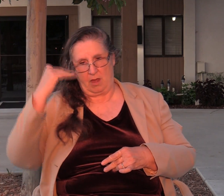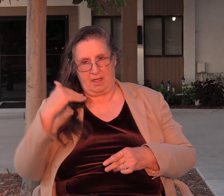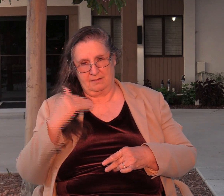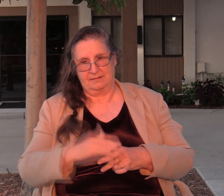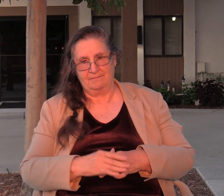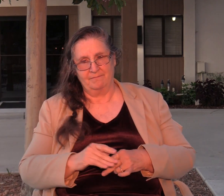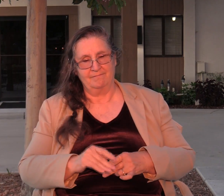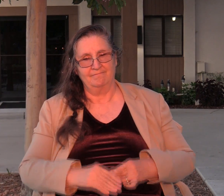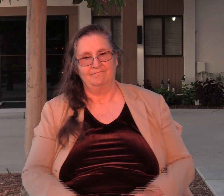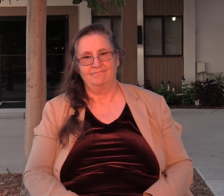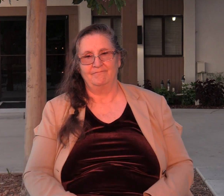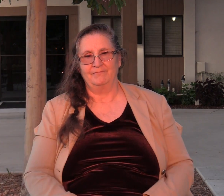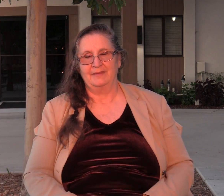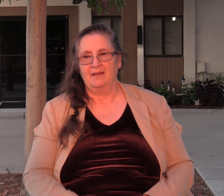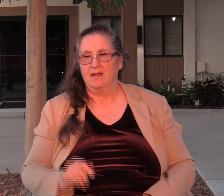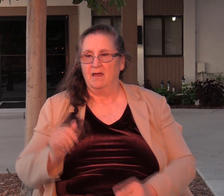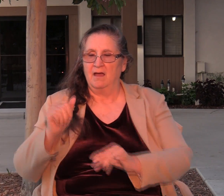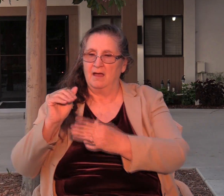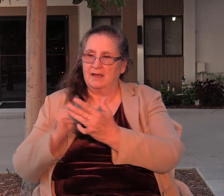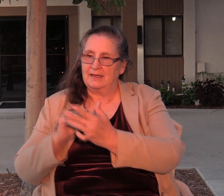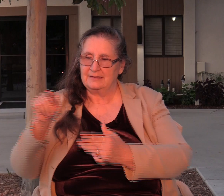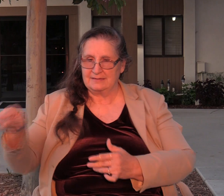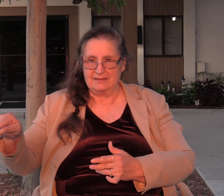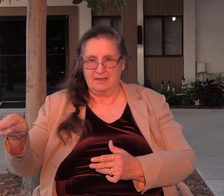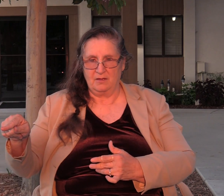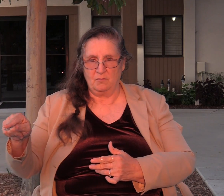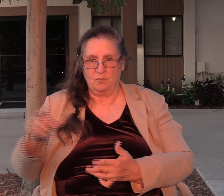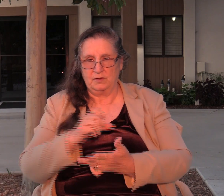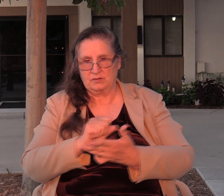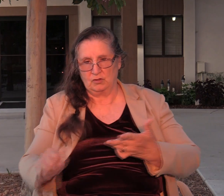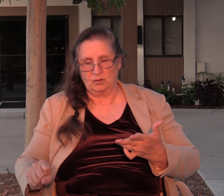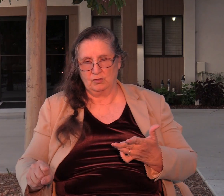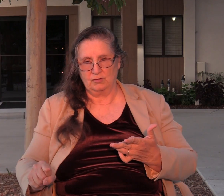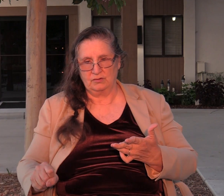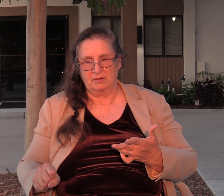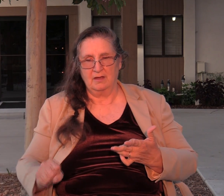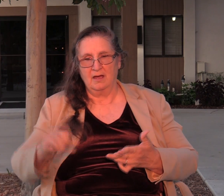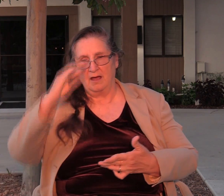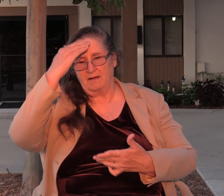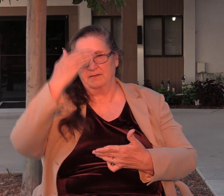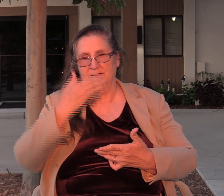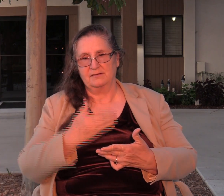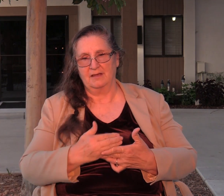and on them came the curse of Jotham the son of Jeroboam.